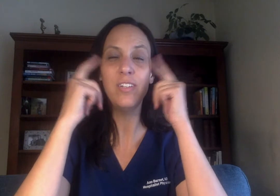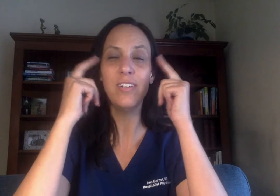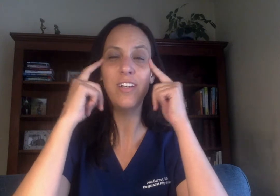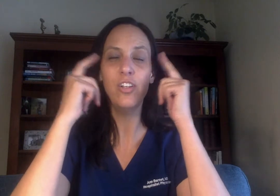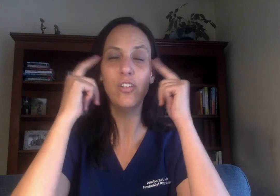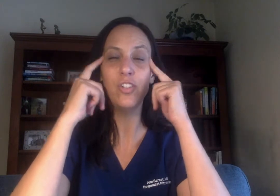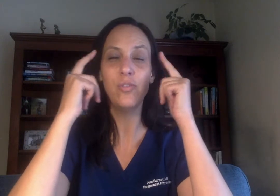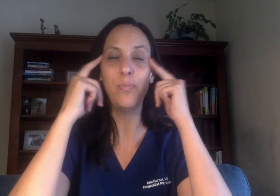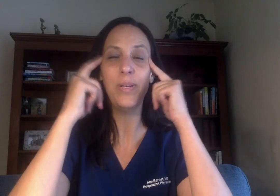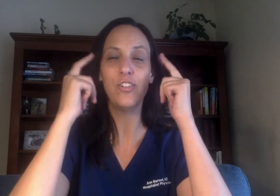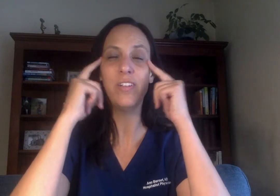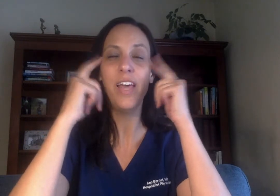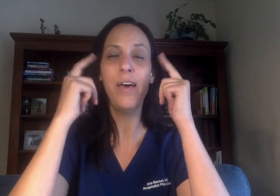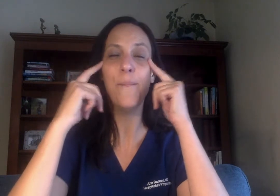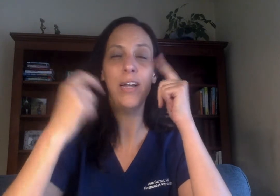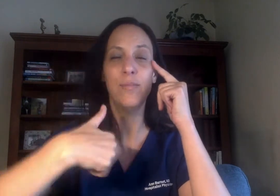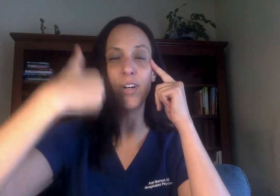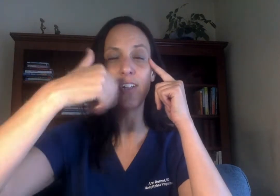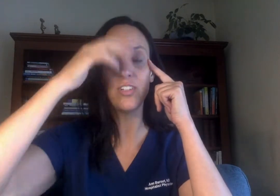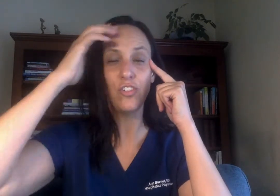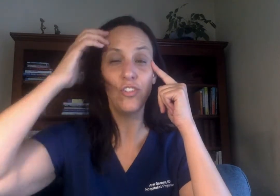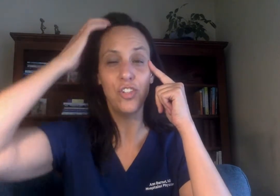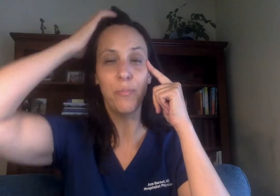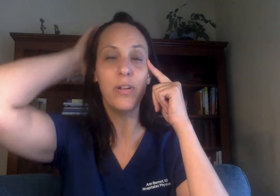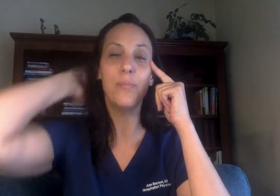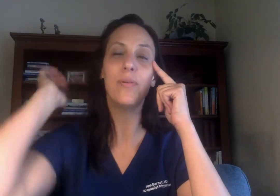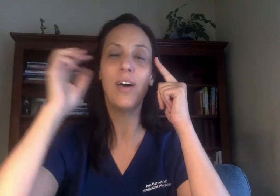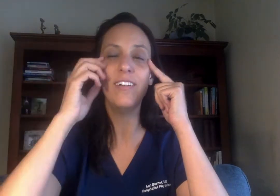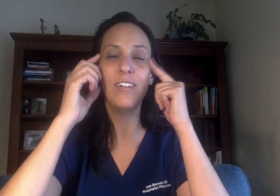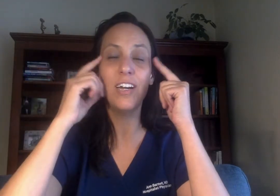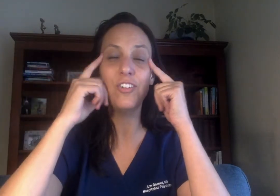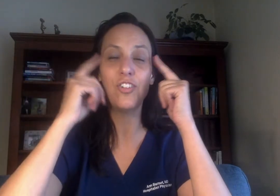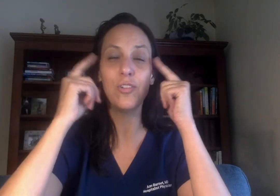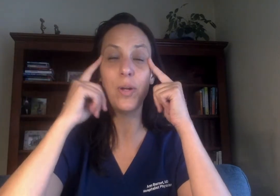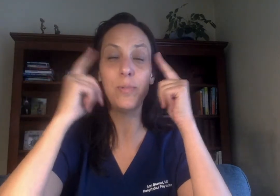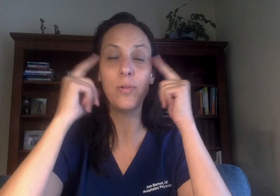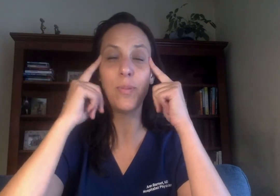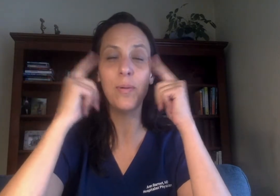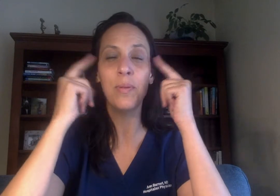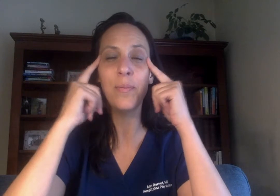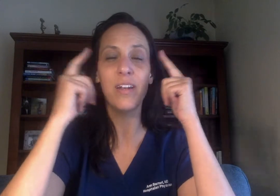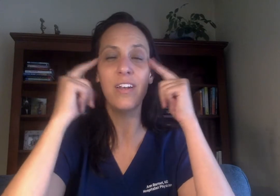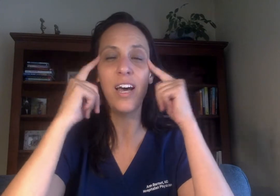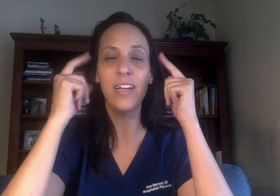you know just picturing that my number actually just jumped up. I just jumped up to probably about a nine.